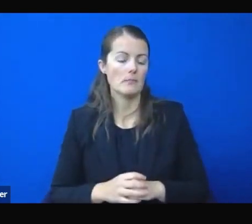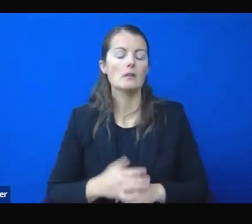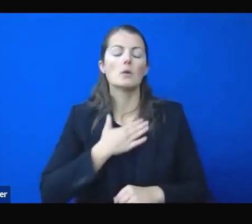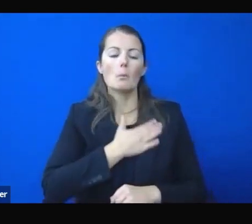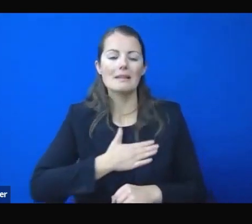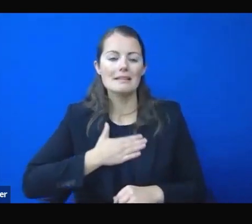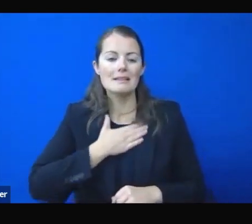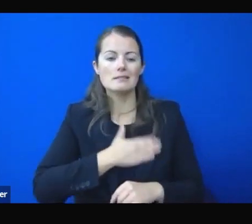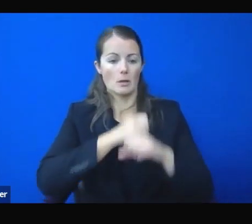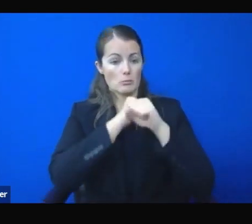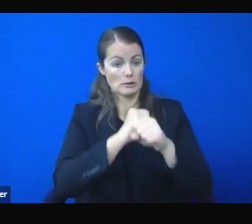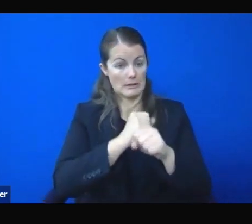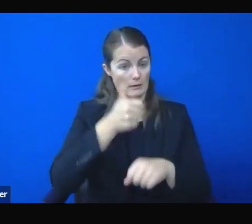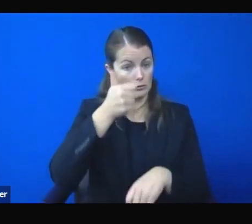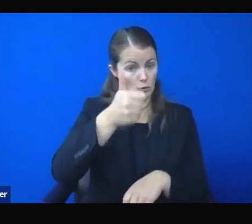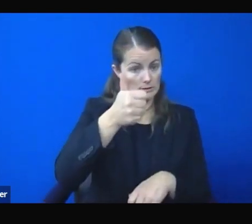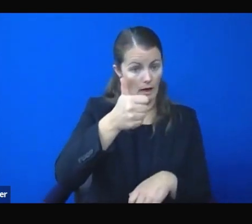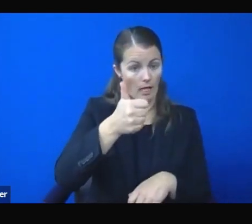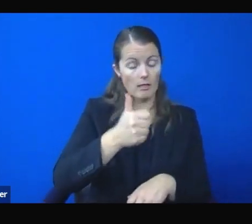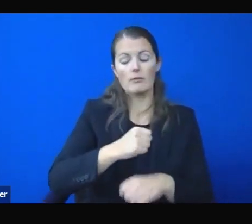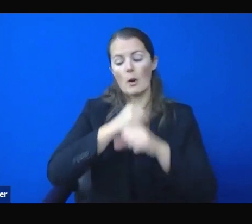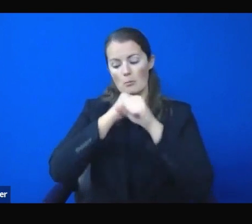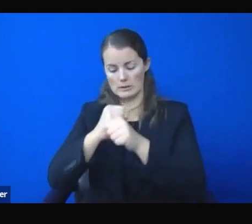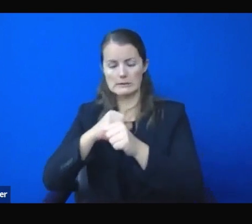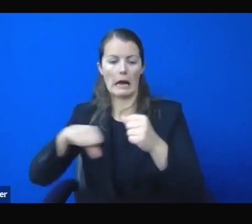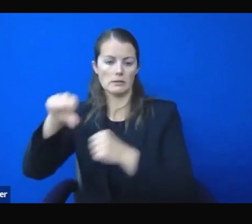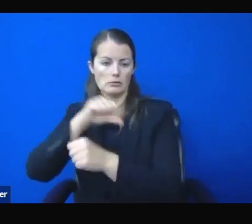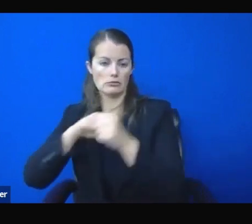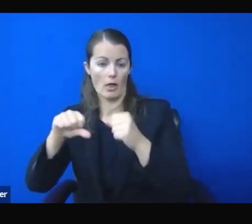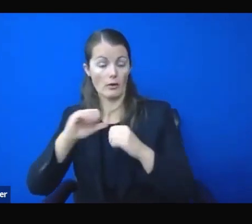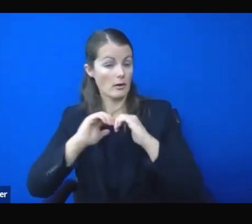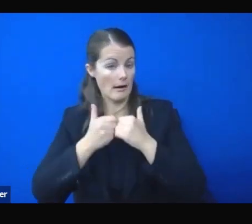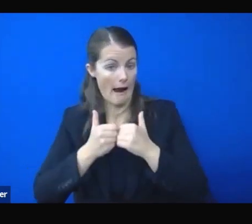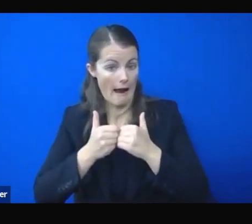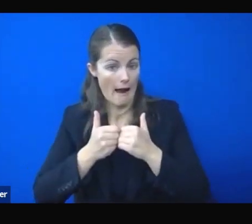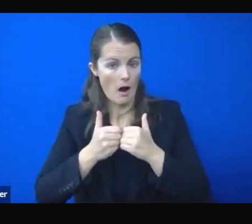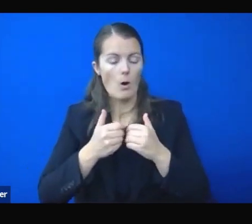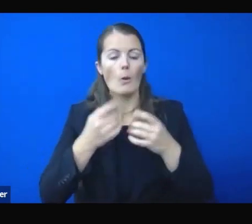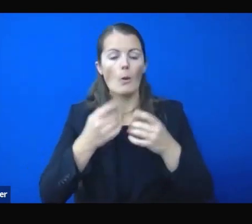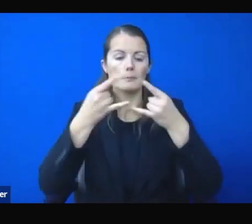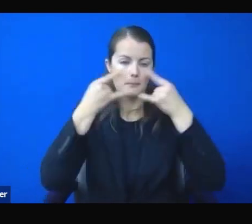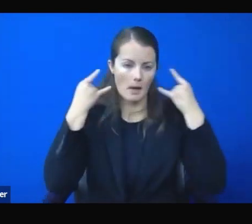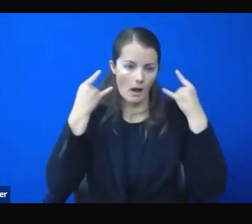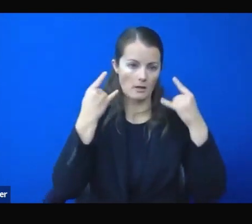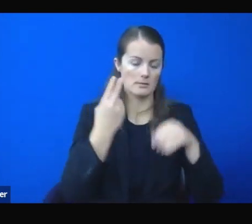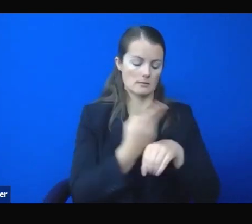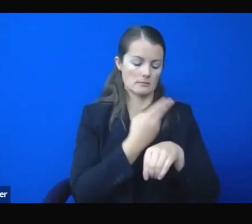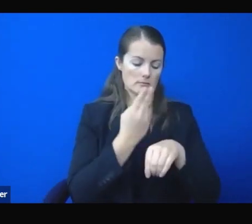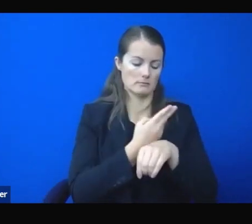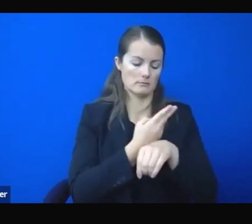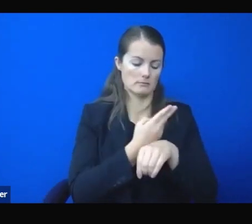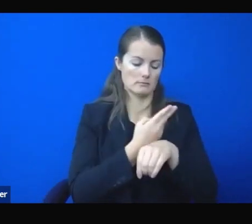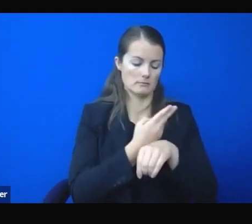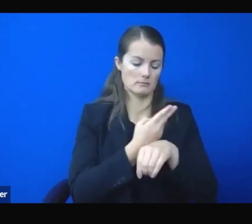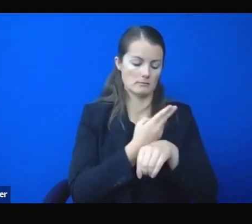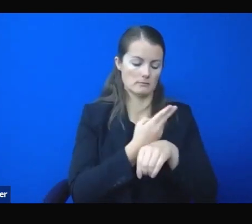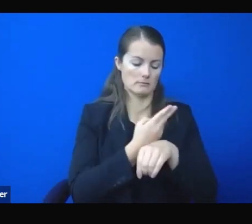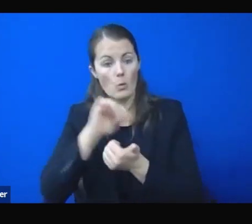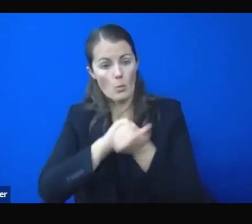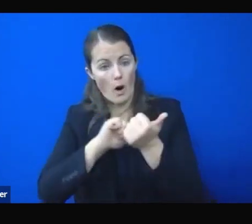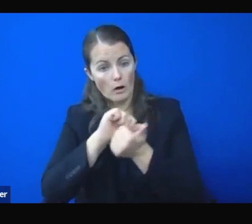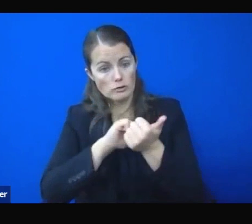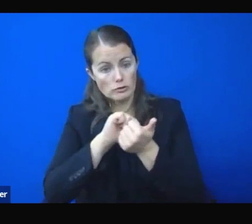yourselves and one another by continuing to wear your mask, wash your hands frequently, and practice social distancing.